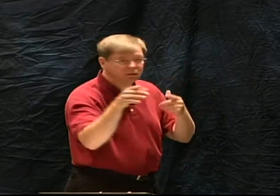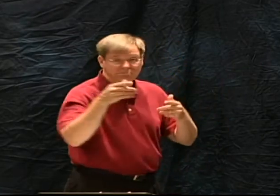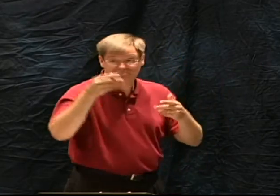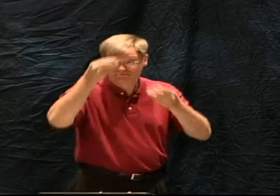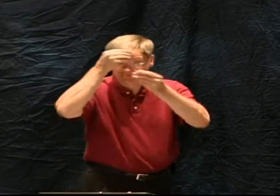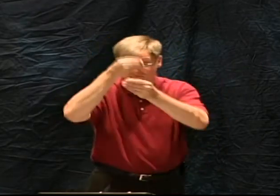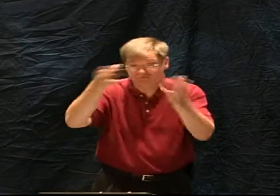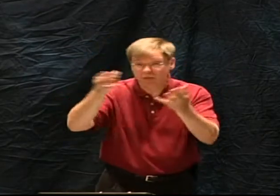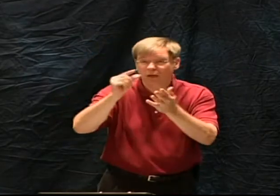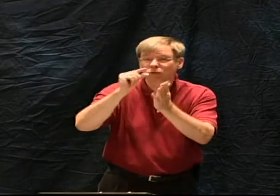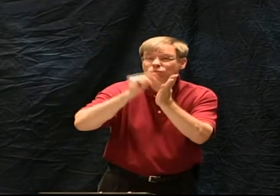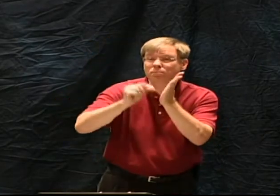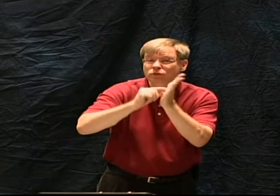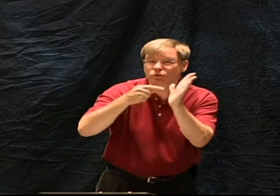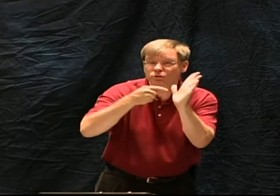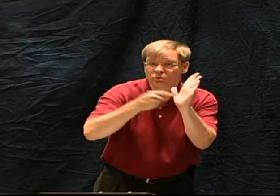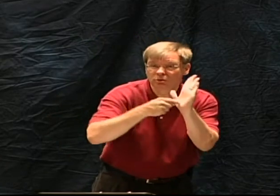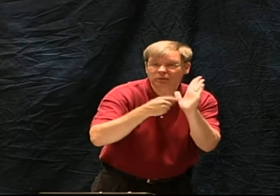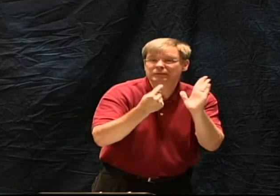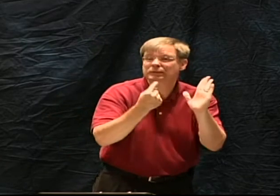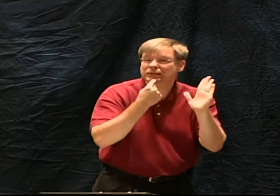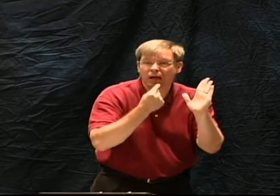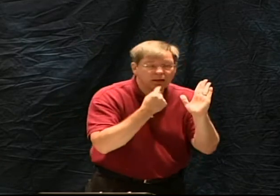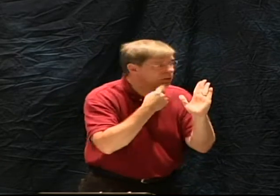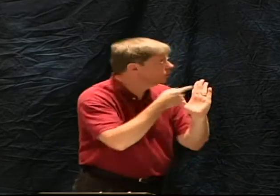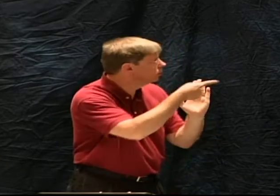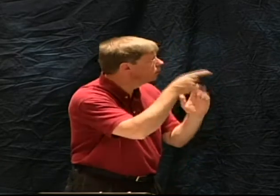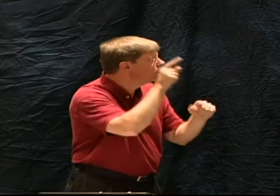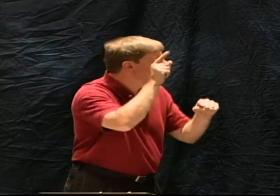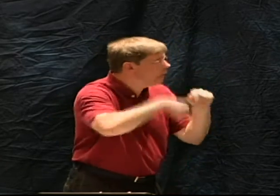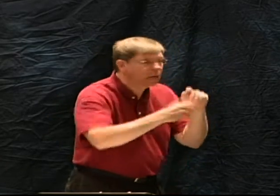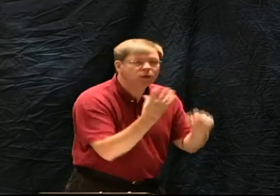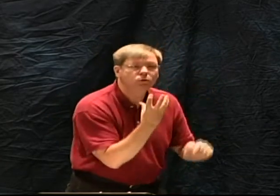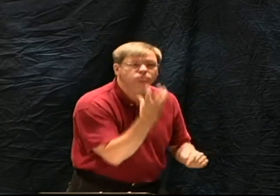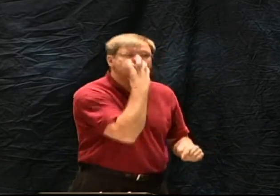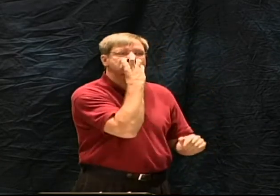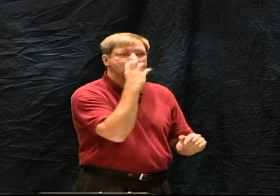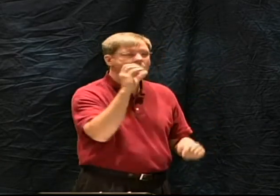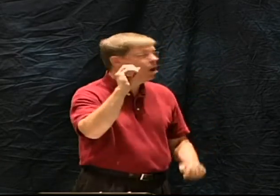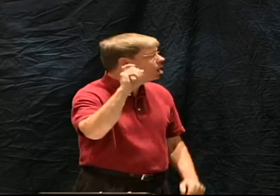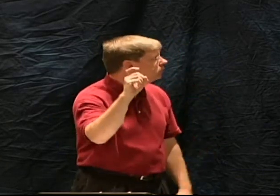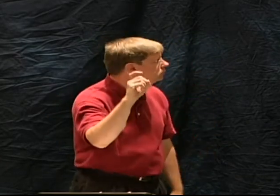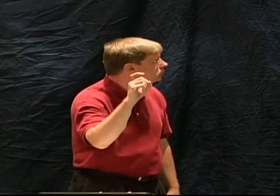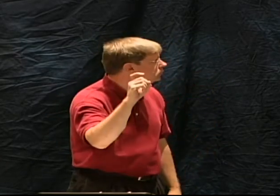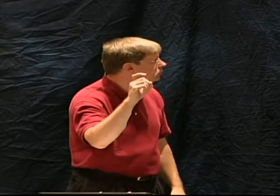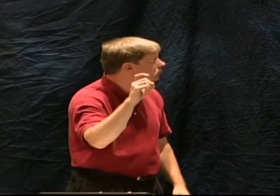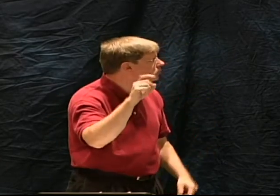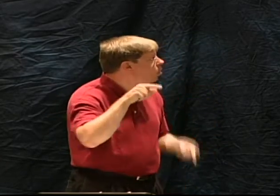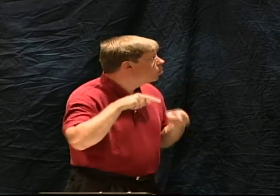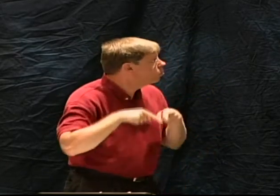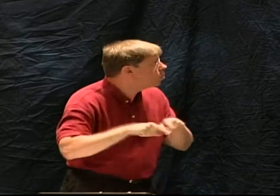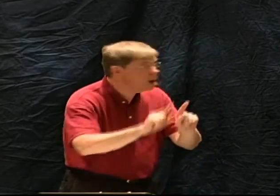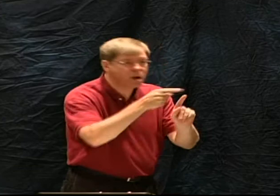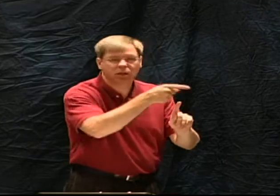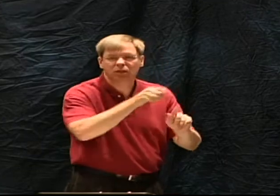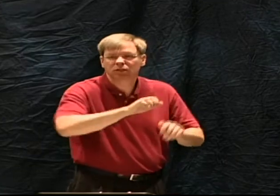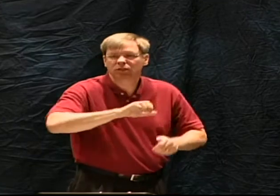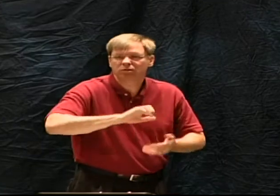1 Timothy 5.18 says, For the Scripture says, You shall not muzzle an ox